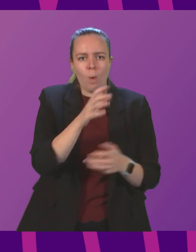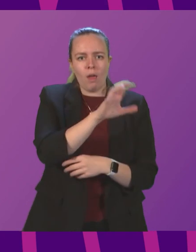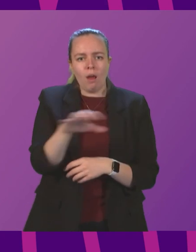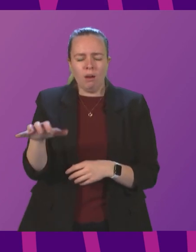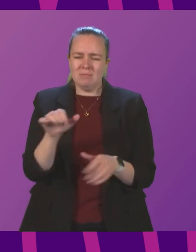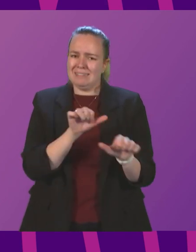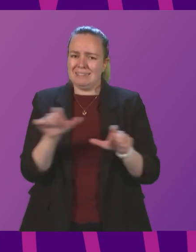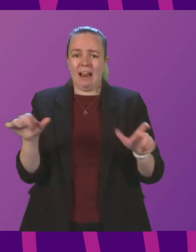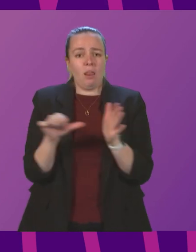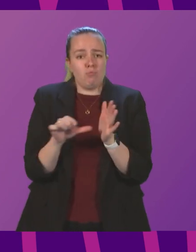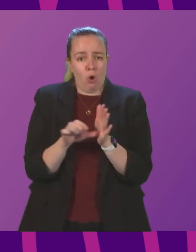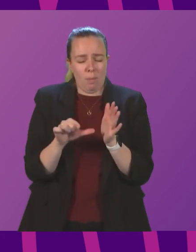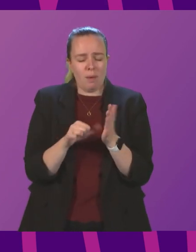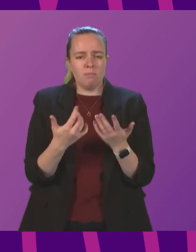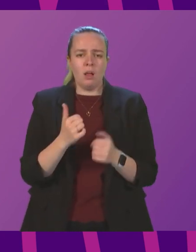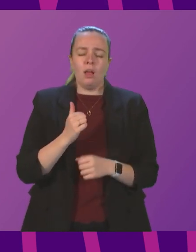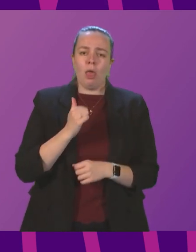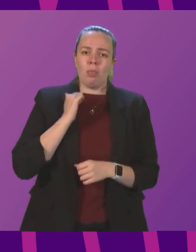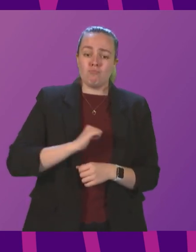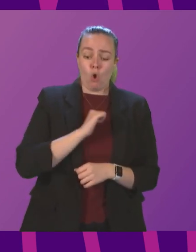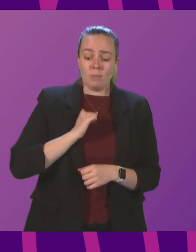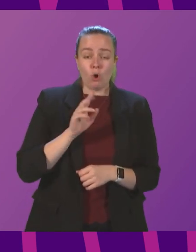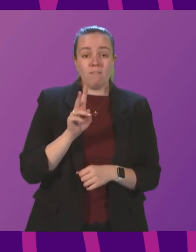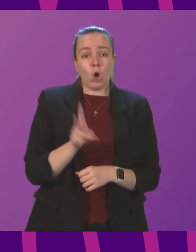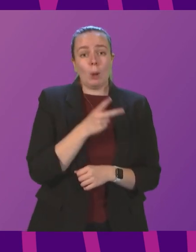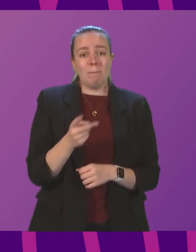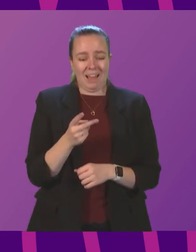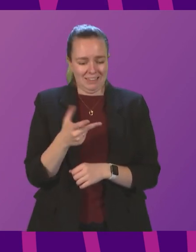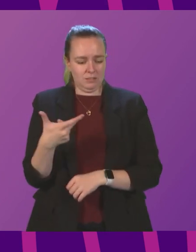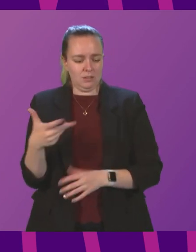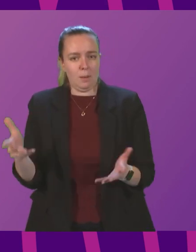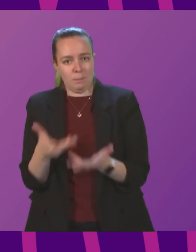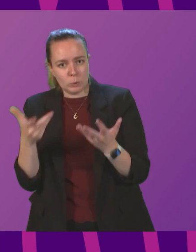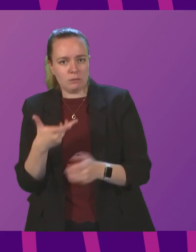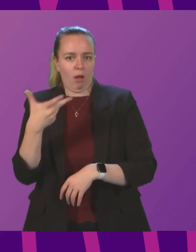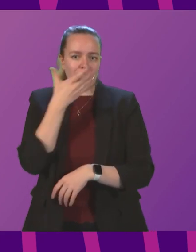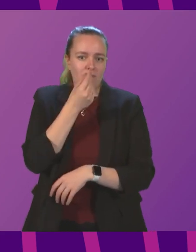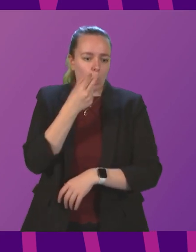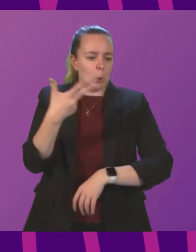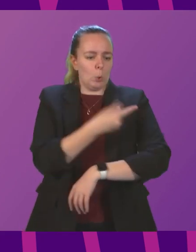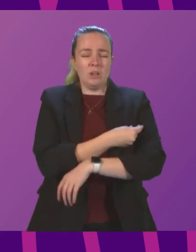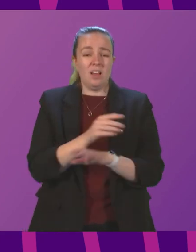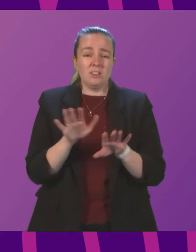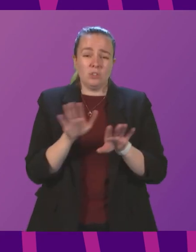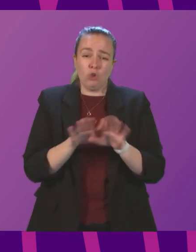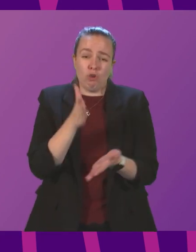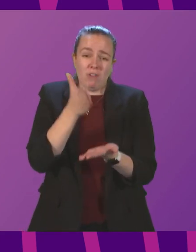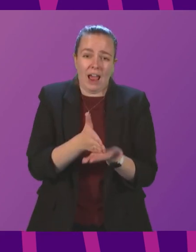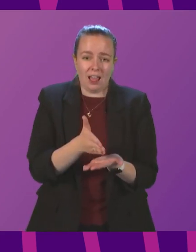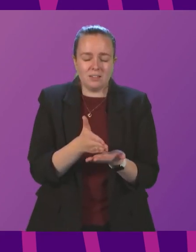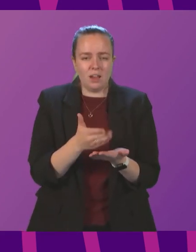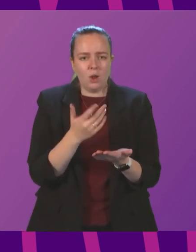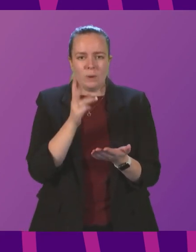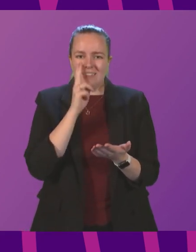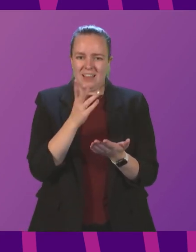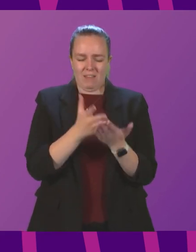problematic and the promise of combined flu and booster jabs at the same time simply is not a reality and indeed we see very